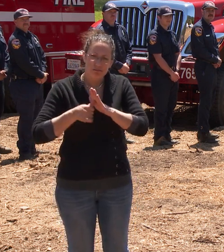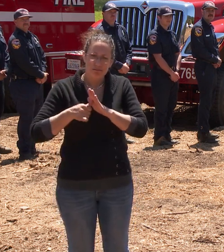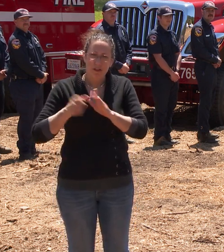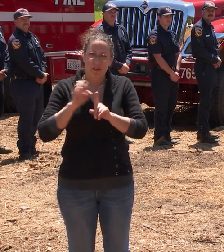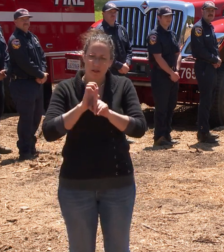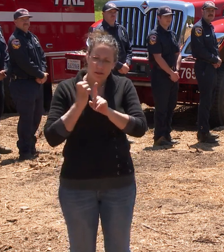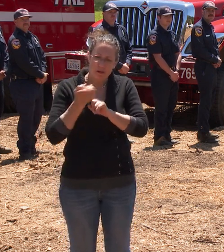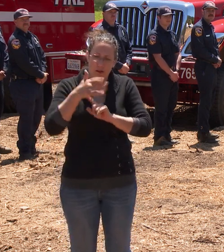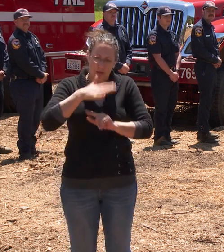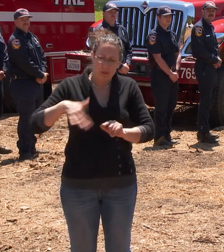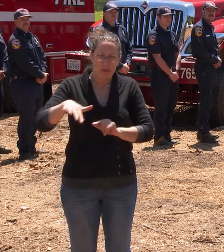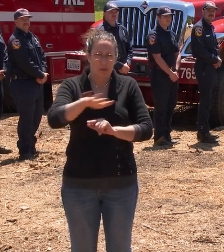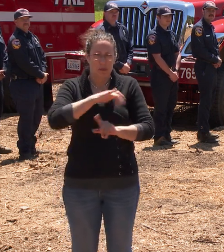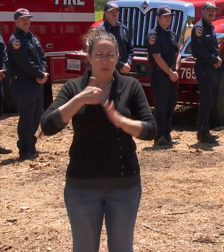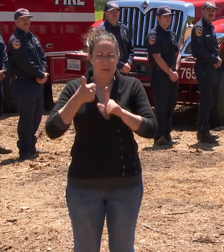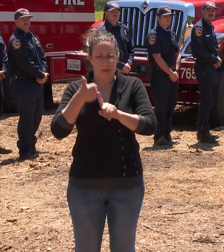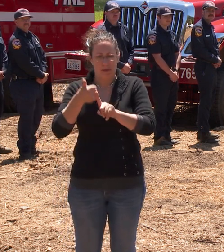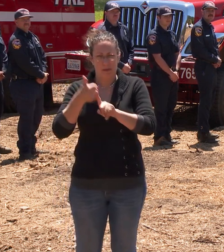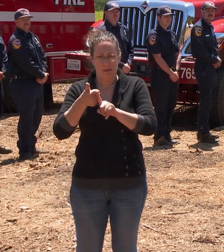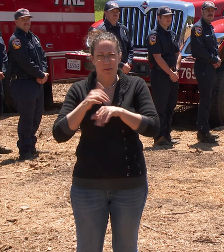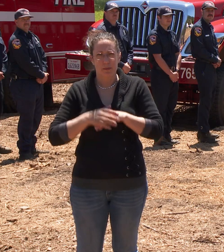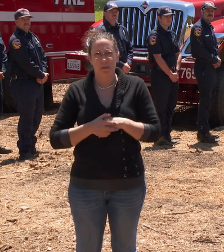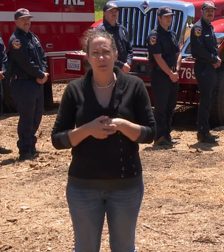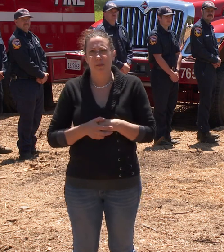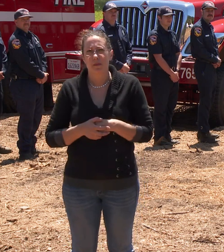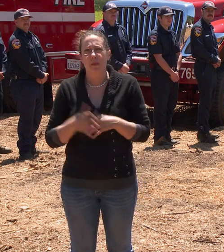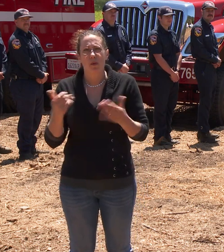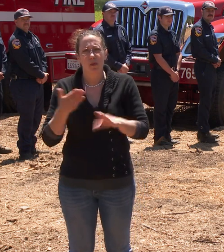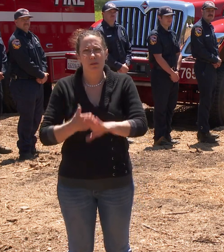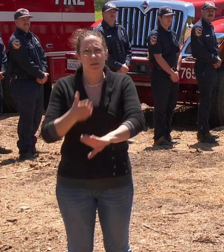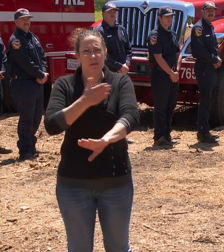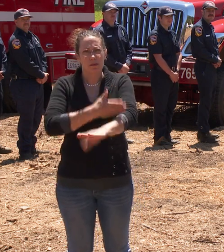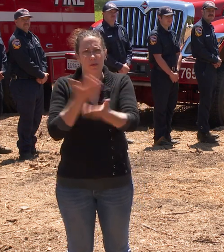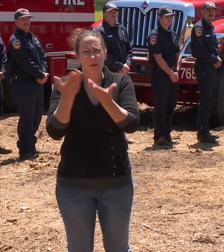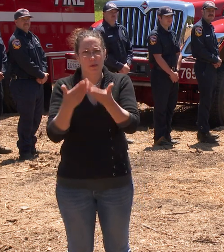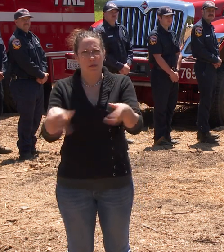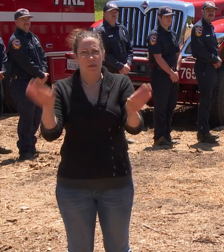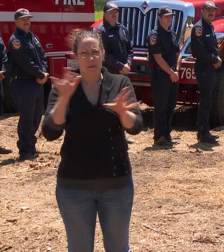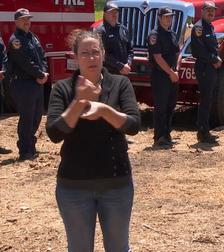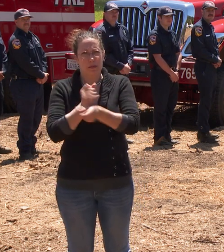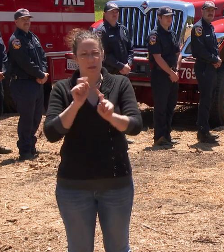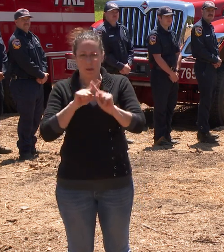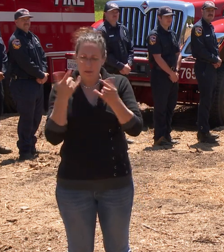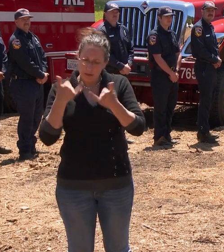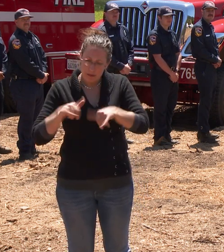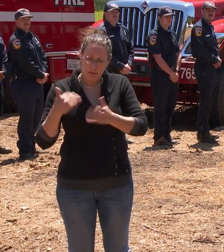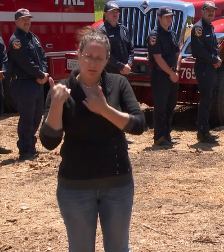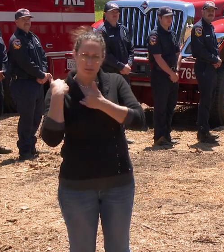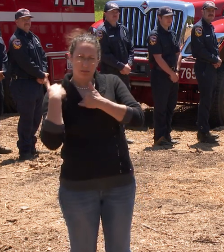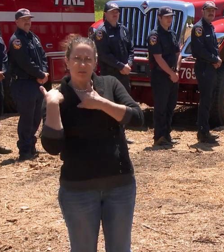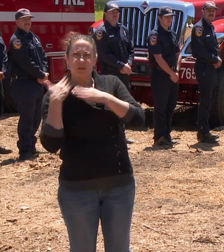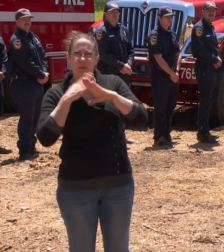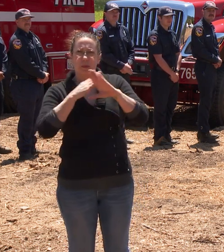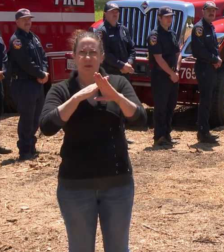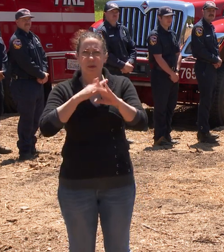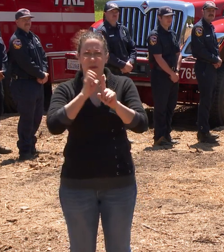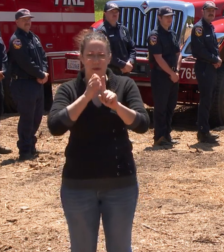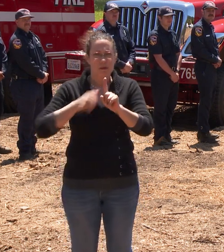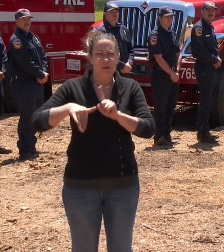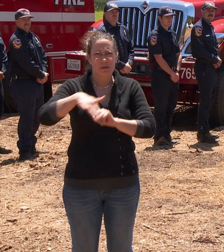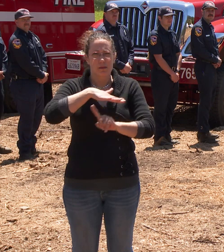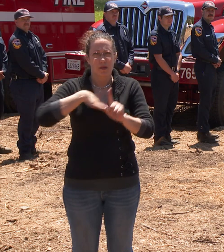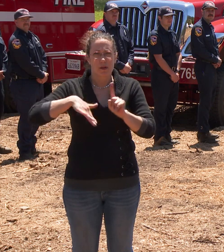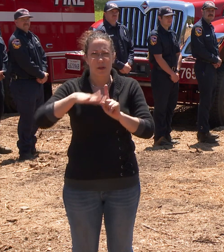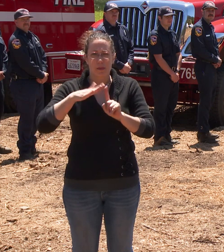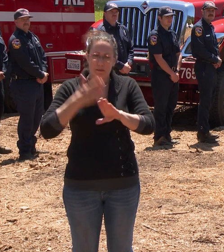Though we have been focusing on improving fire public safety, we have never lost sight of our responsibility to protect the environment and preserve and enhance